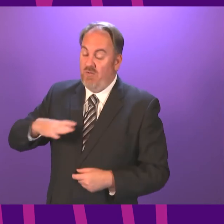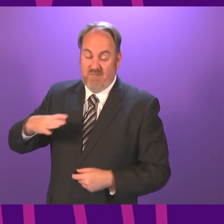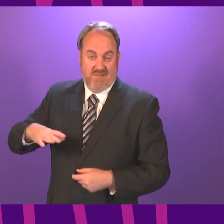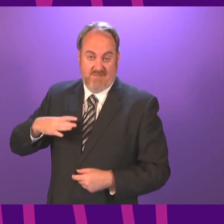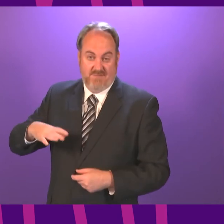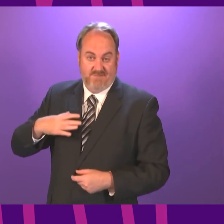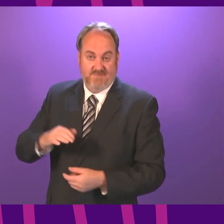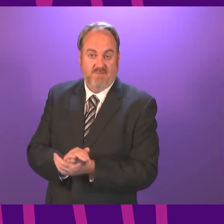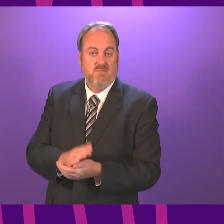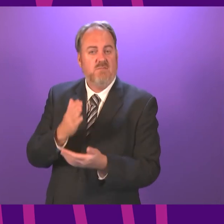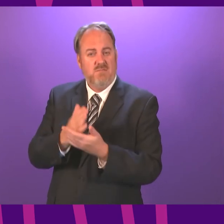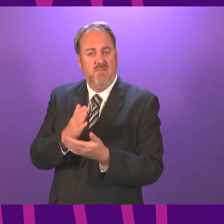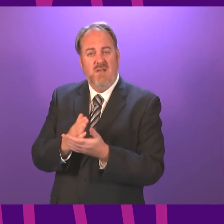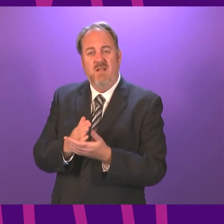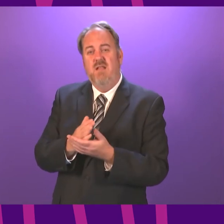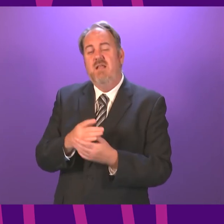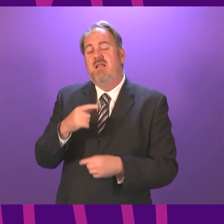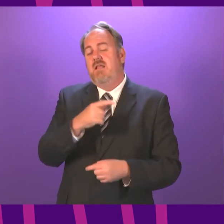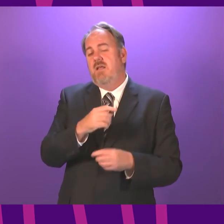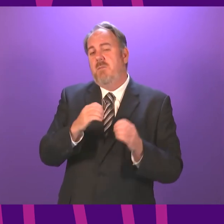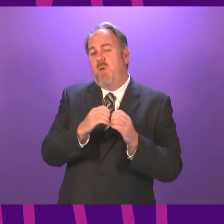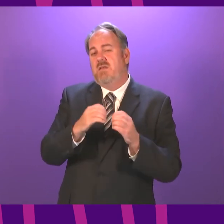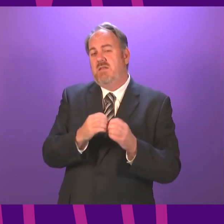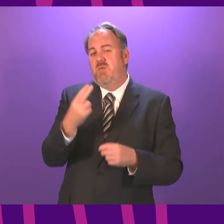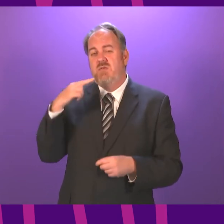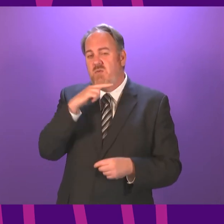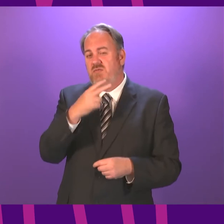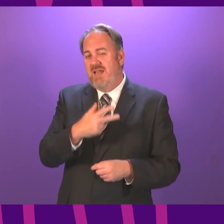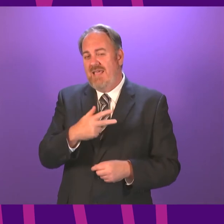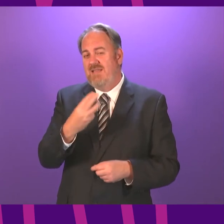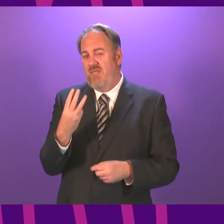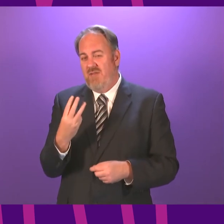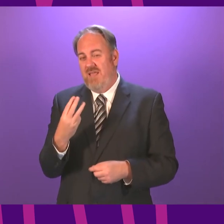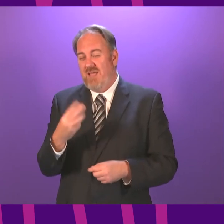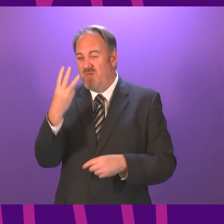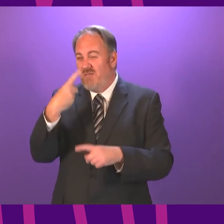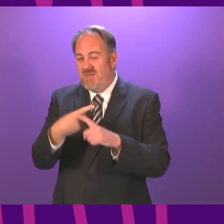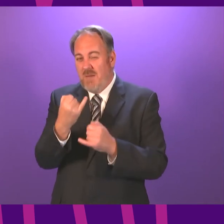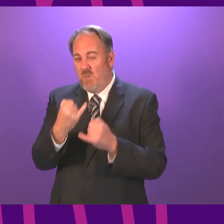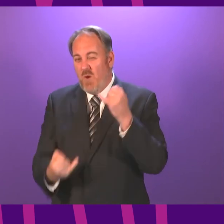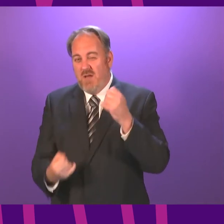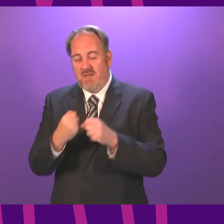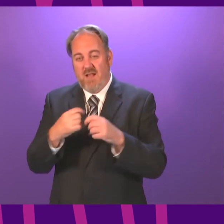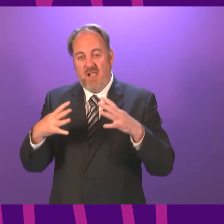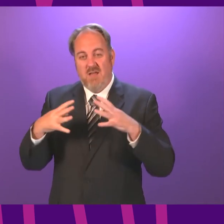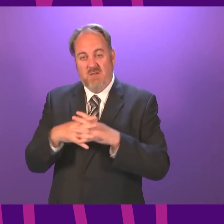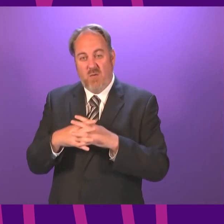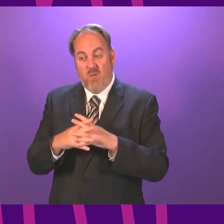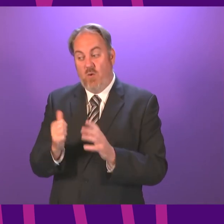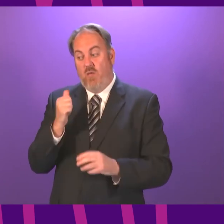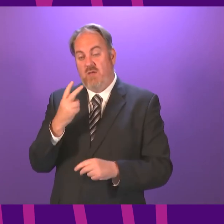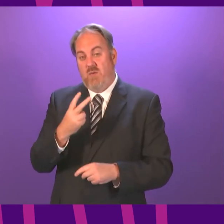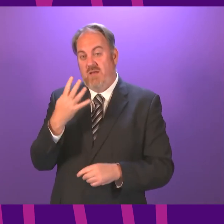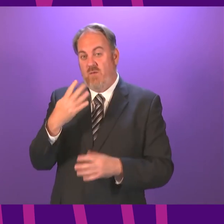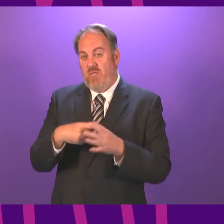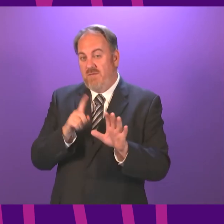case rates were at 283. They were nearly three times that of Glasgow at that moment, on the 24th of